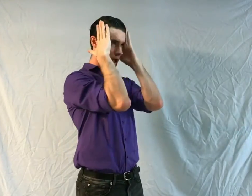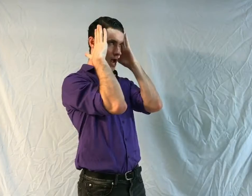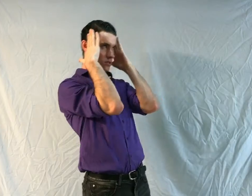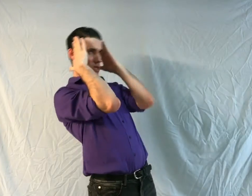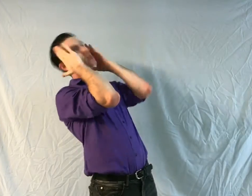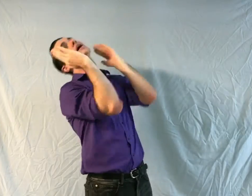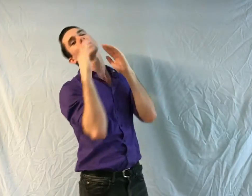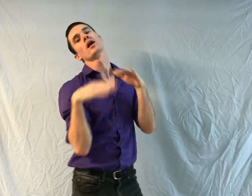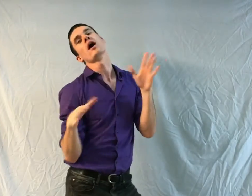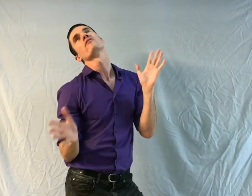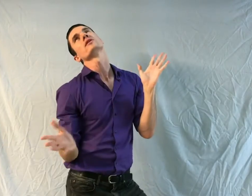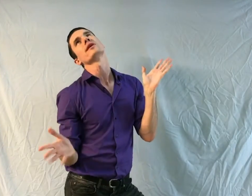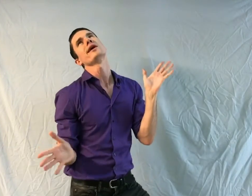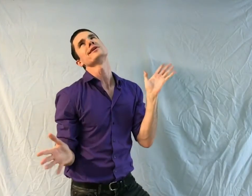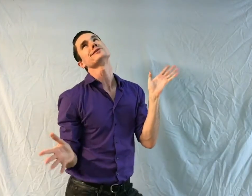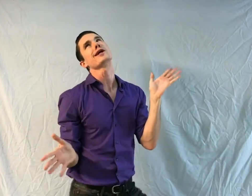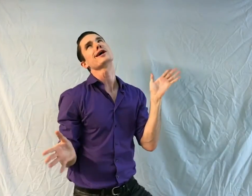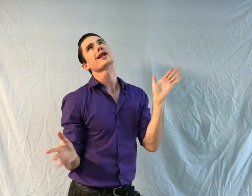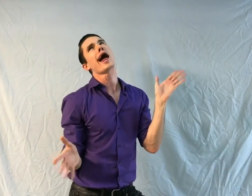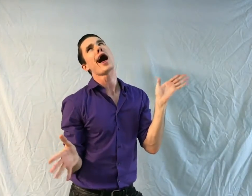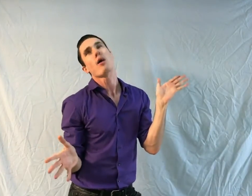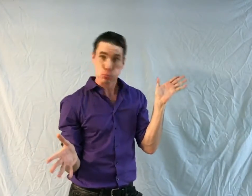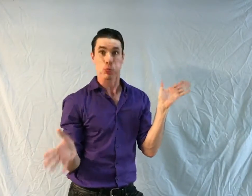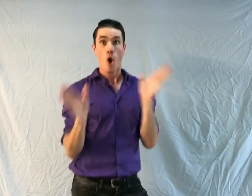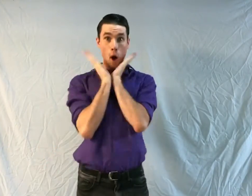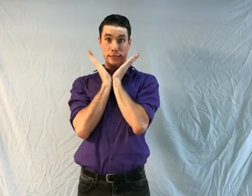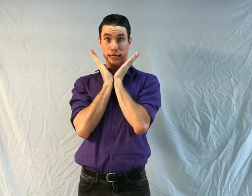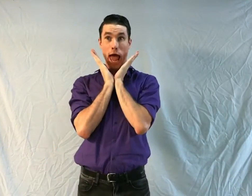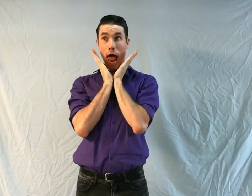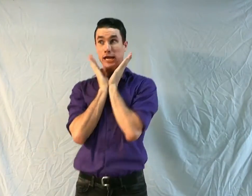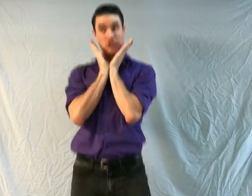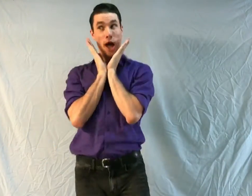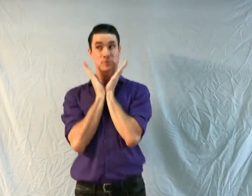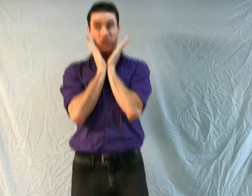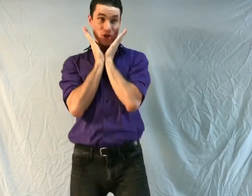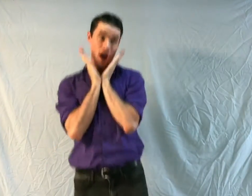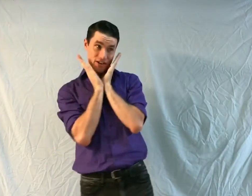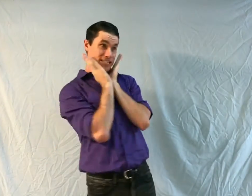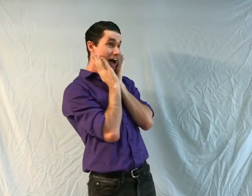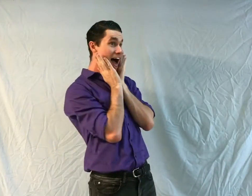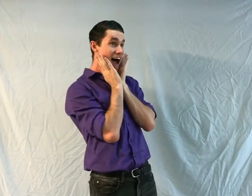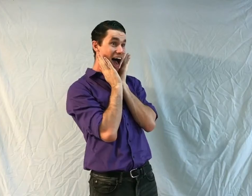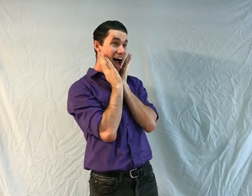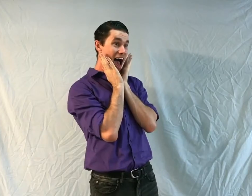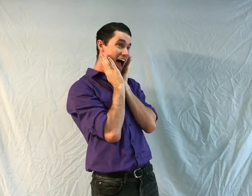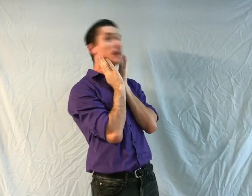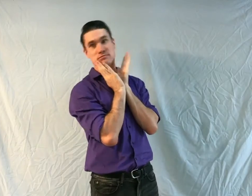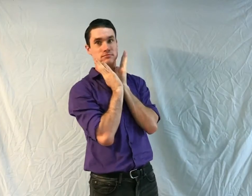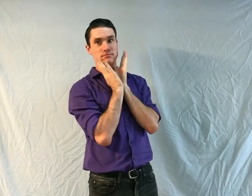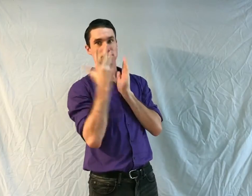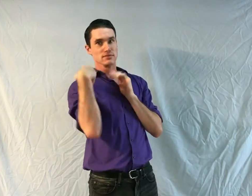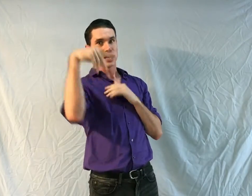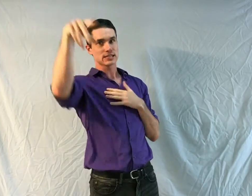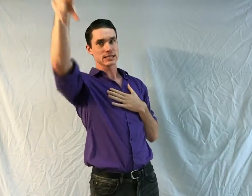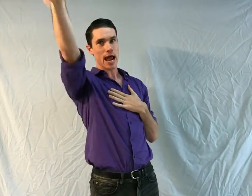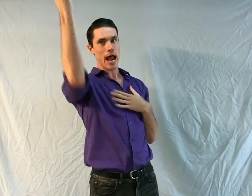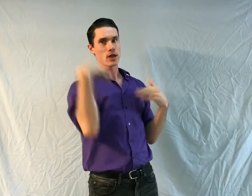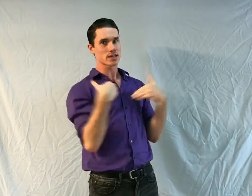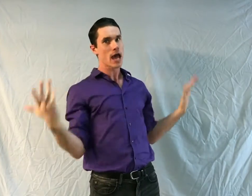man's a king and every king's a clown. Once again, it's topsy-tony day! It's the day the